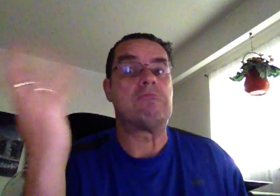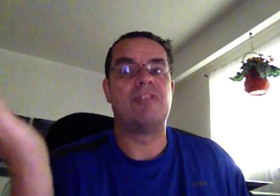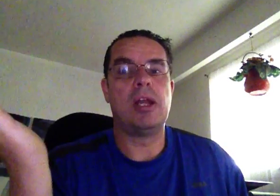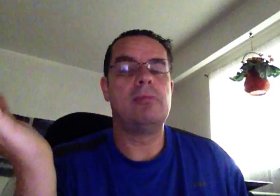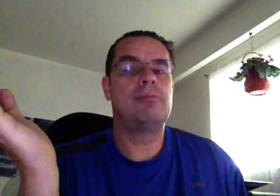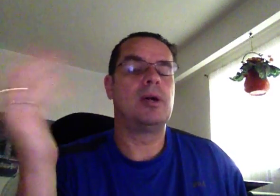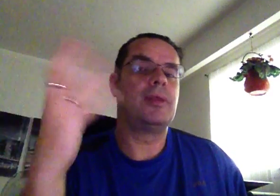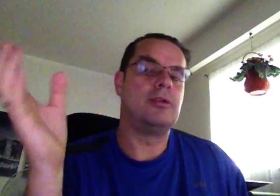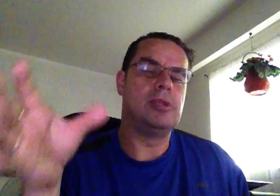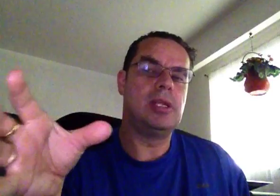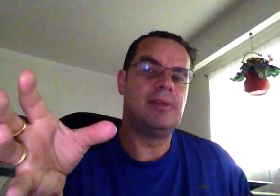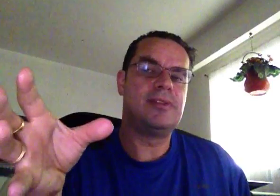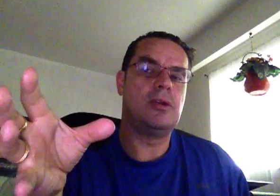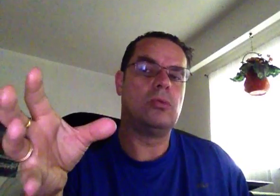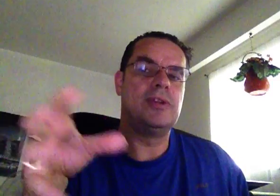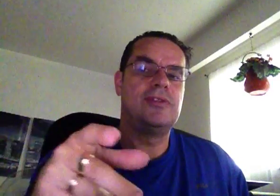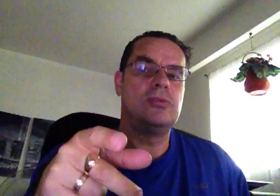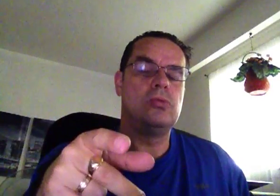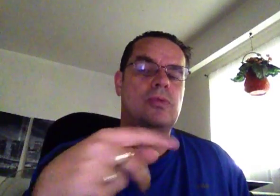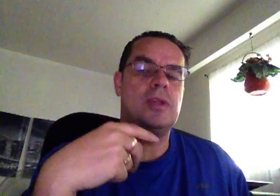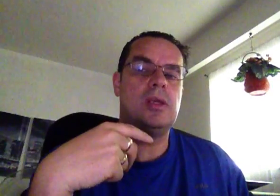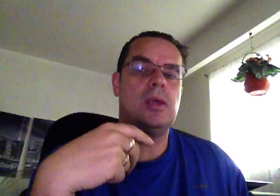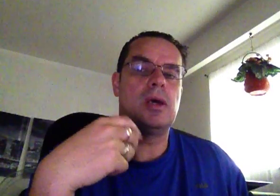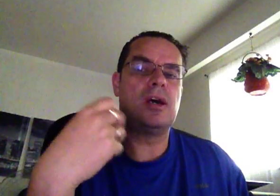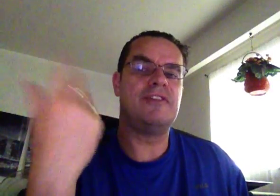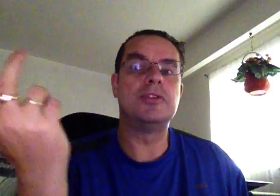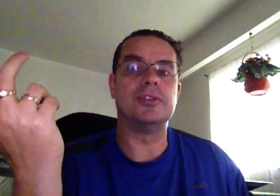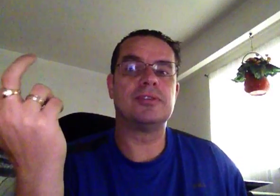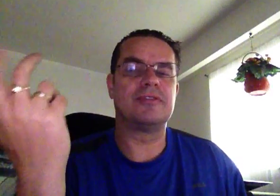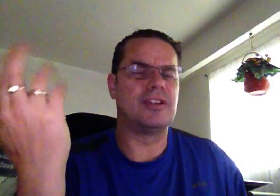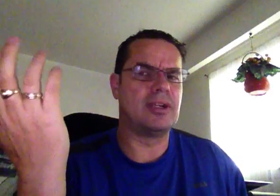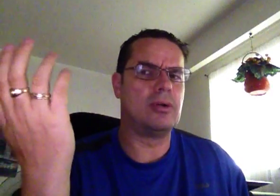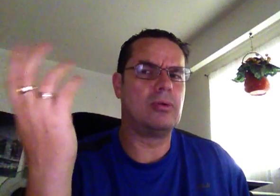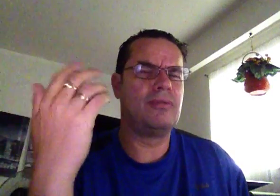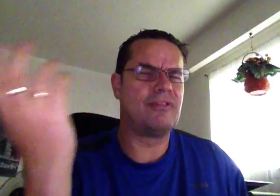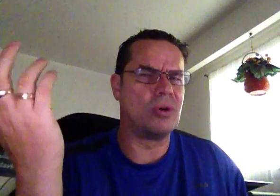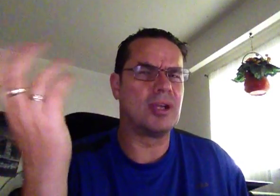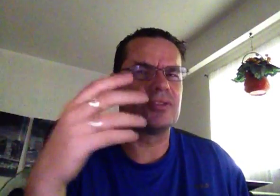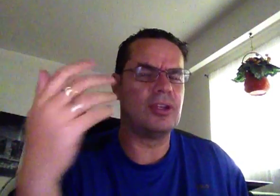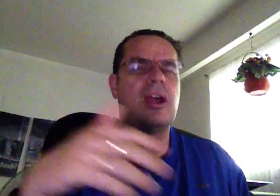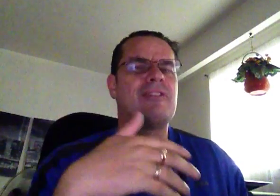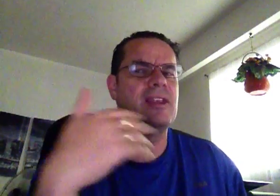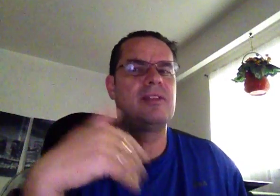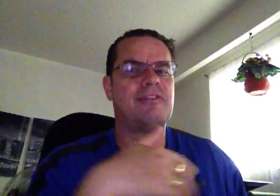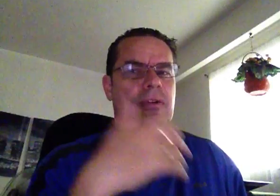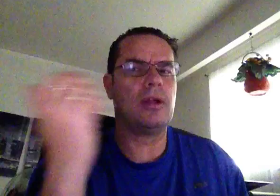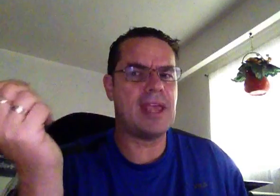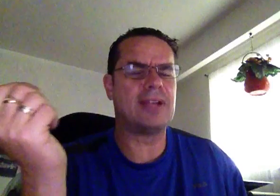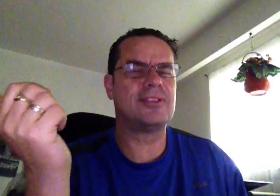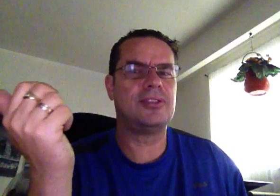Fine. But then you're really limited only to the futures, as far as I know, in Forex. So, you're not getting all the assets you